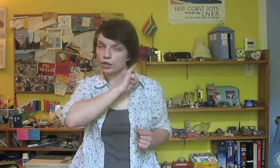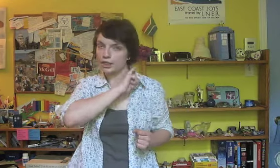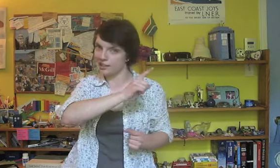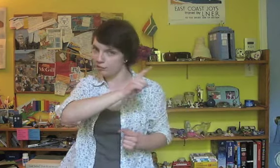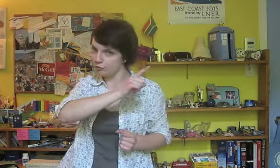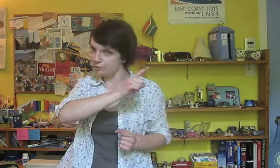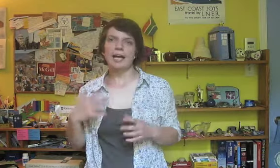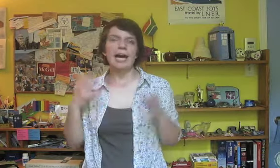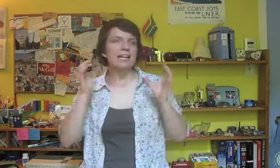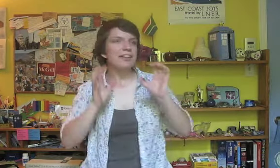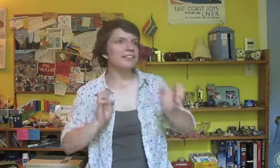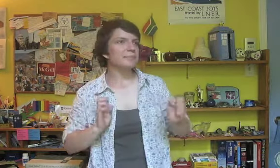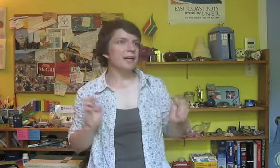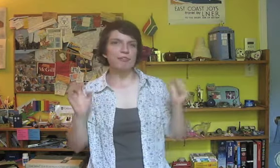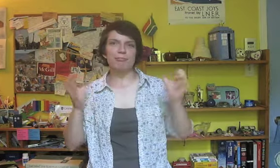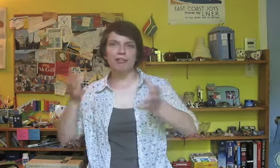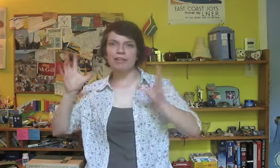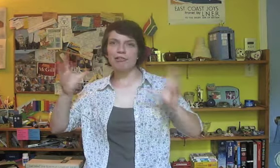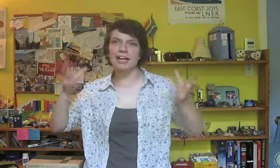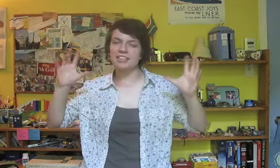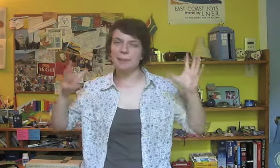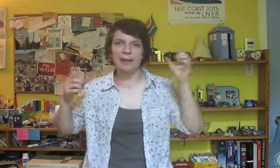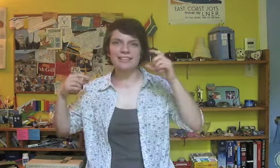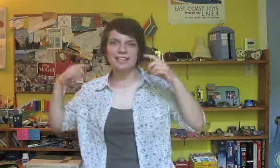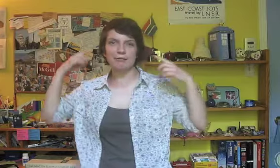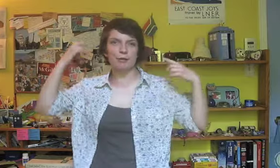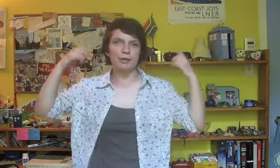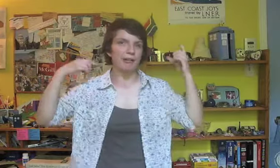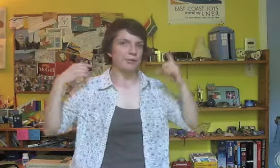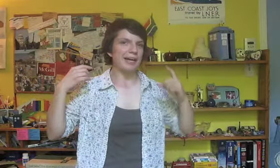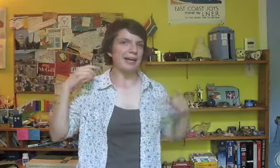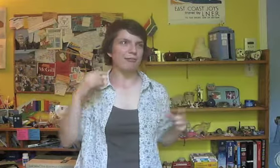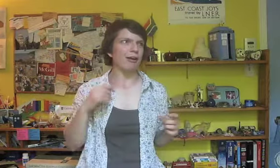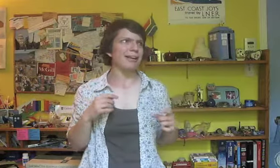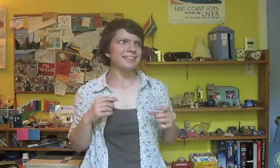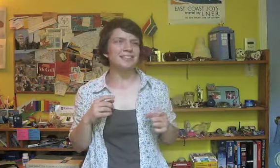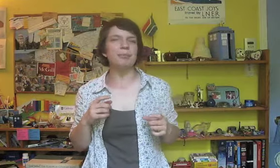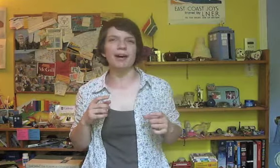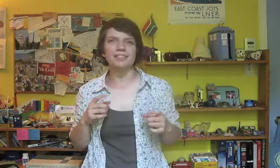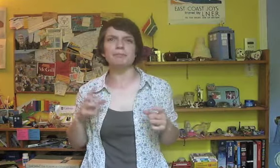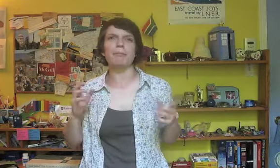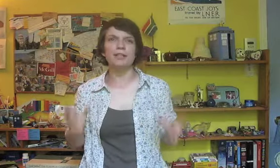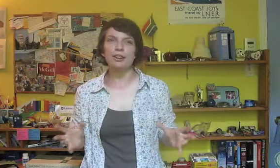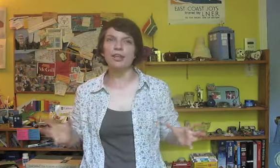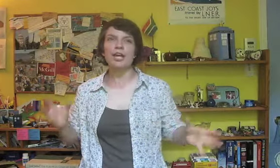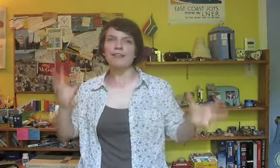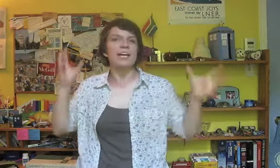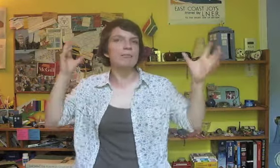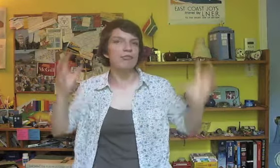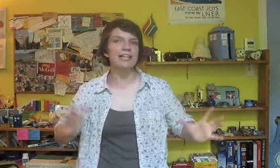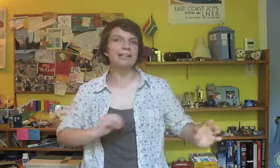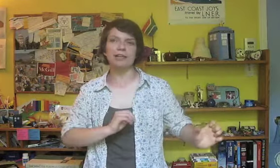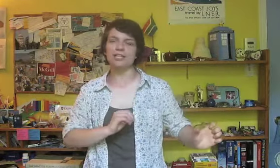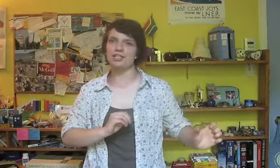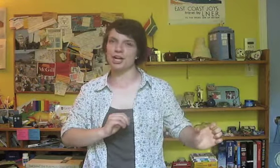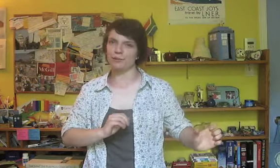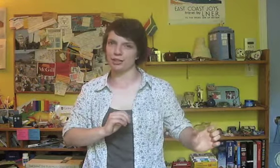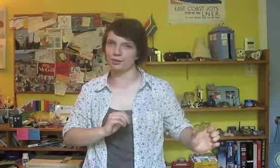it here. And I've had this kind of brain crack type idea floating around in my head for, I guess, the past month that I am finally ready to share with you.